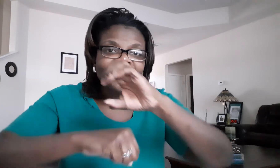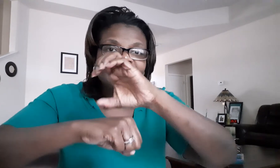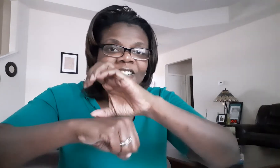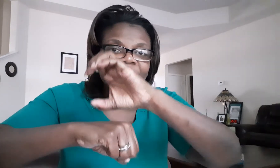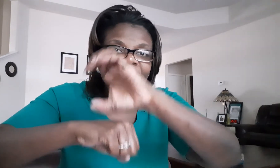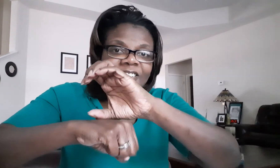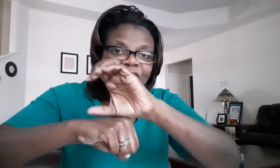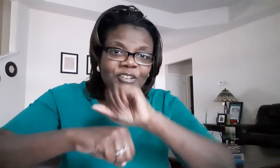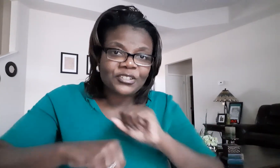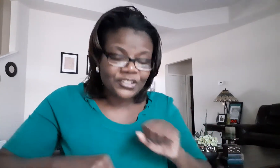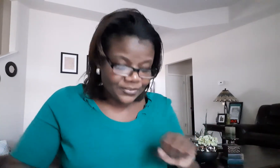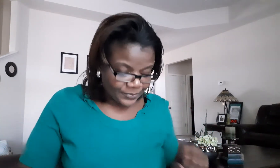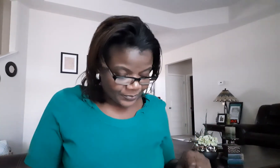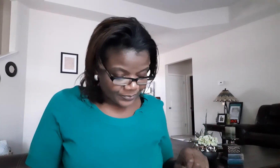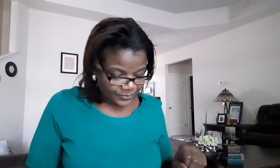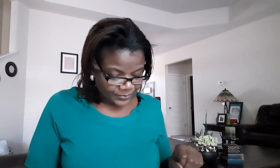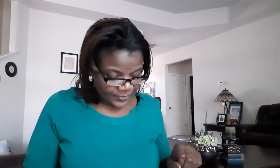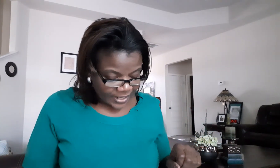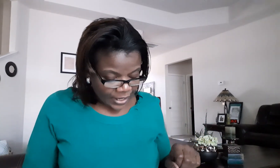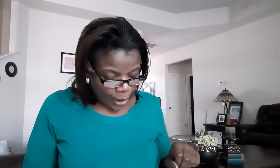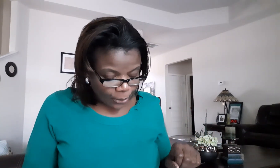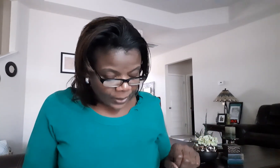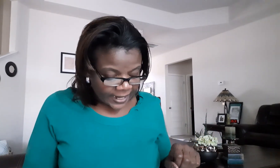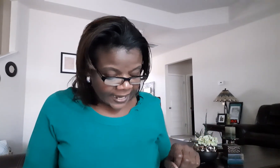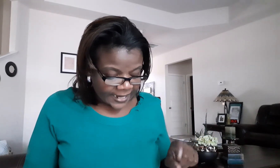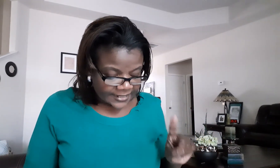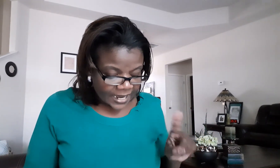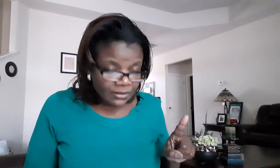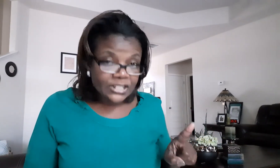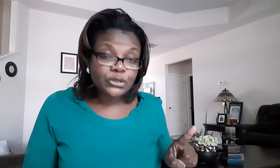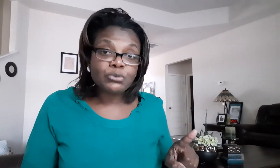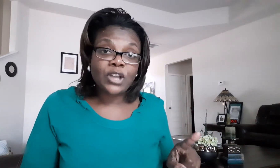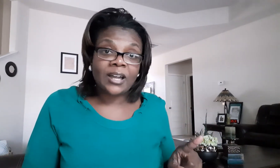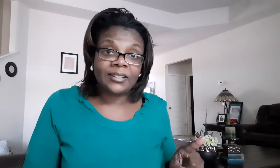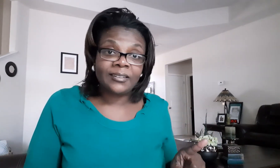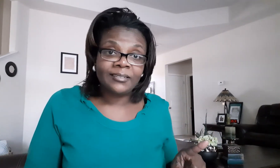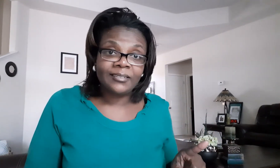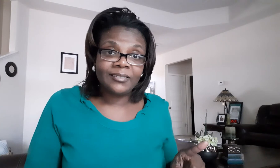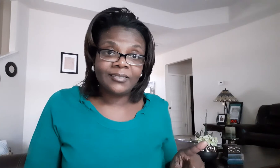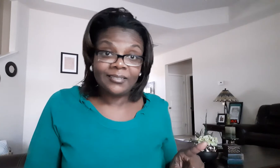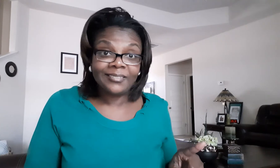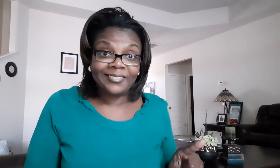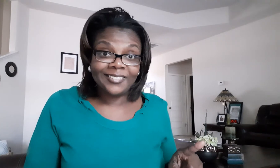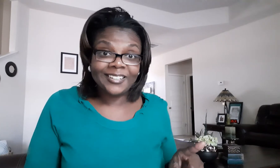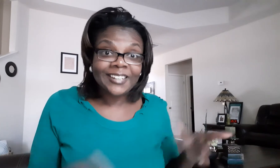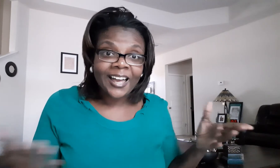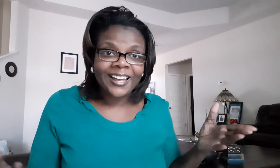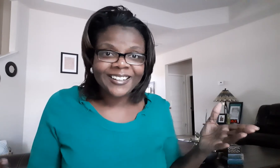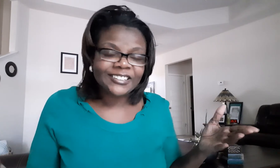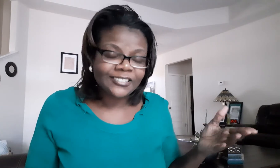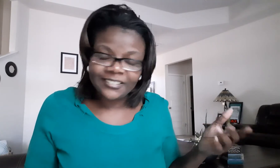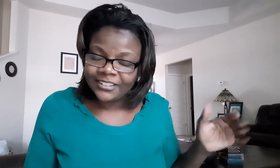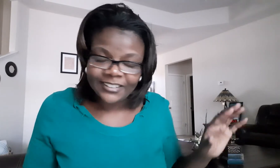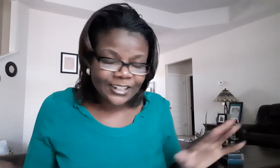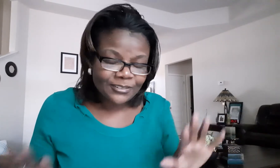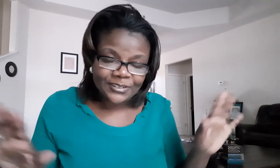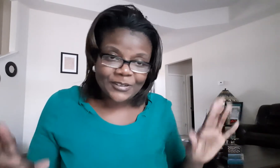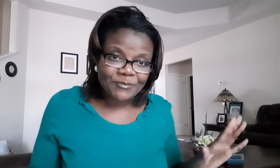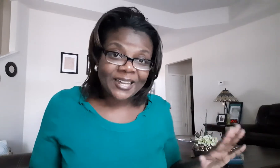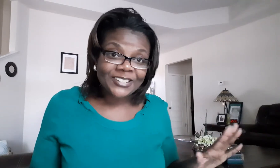okay church all right and now let's do chocolate yeah you thought i wasn't gonna come back to